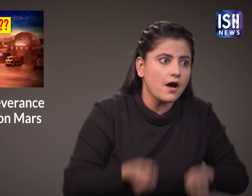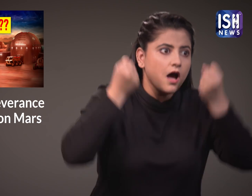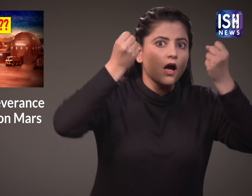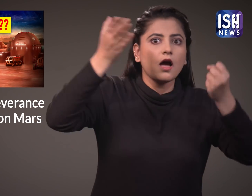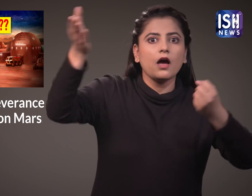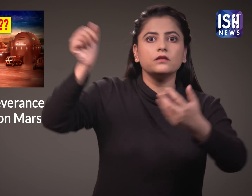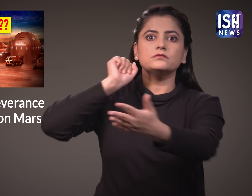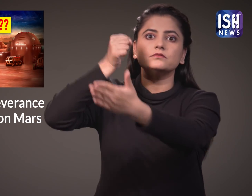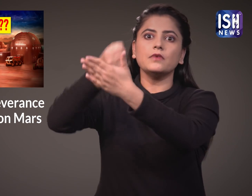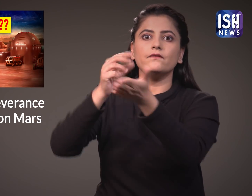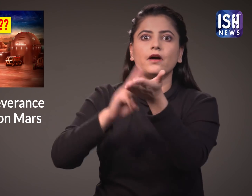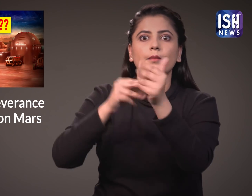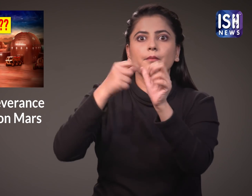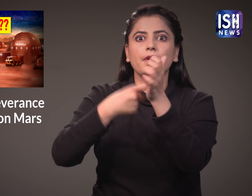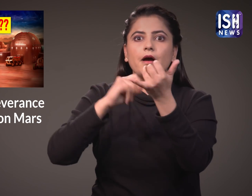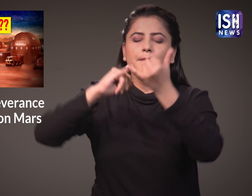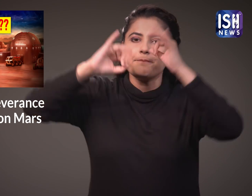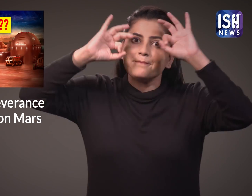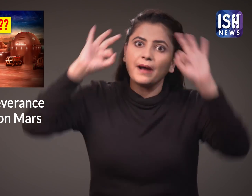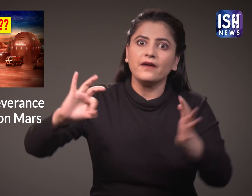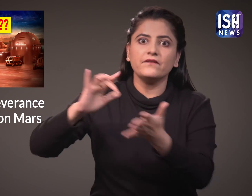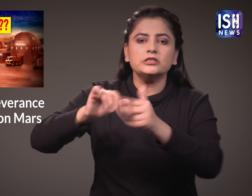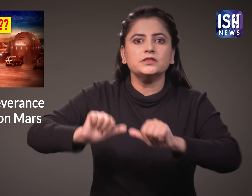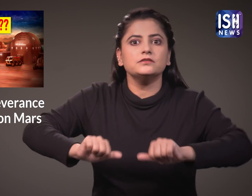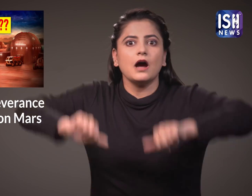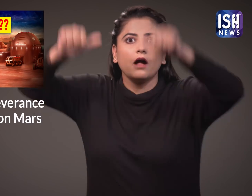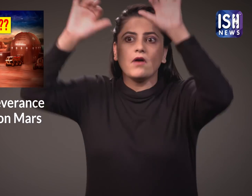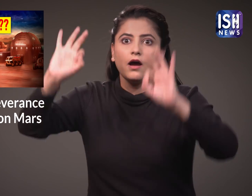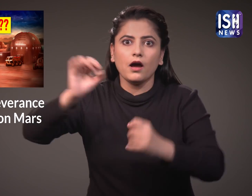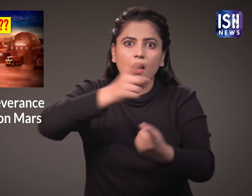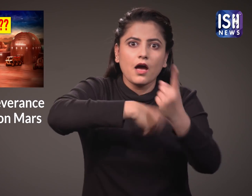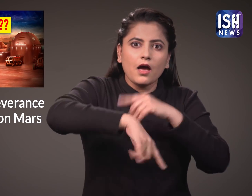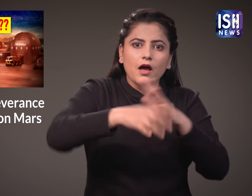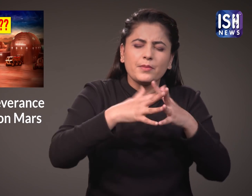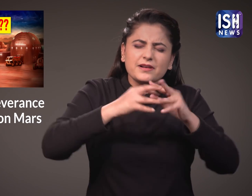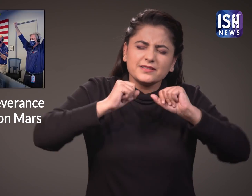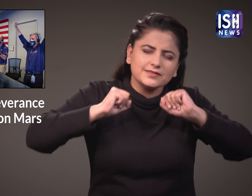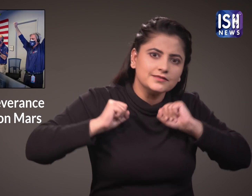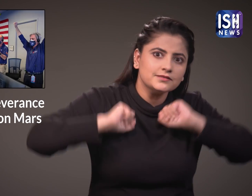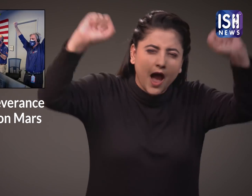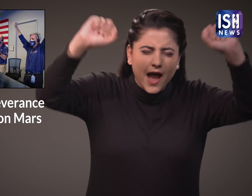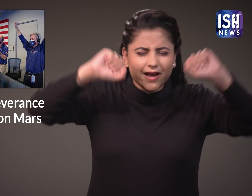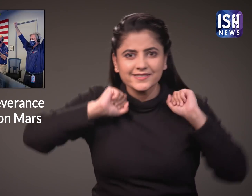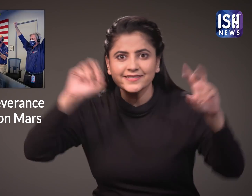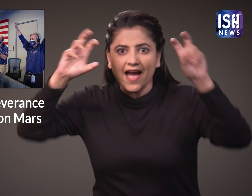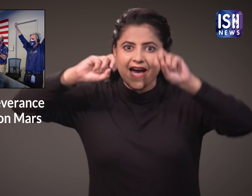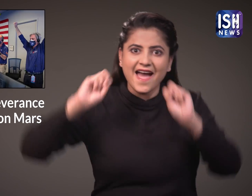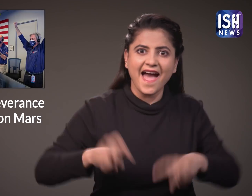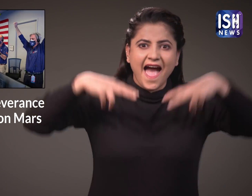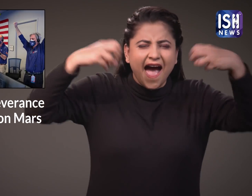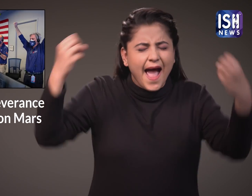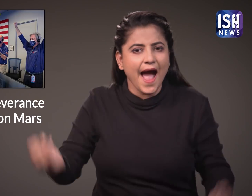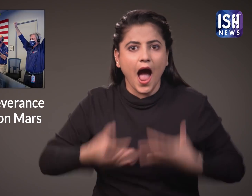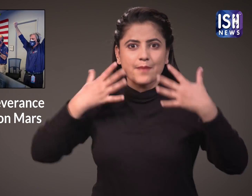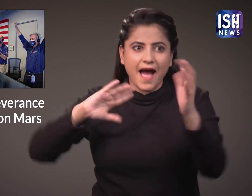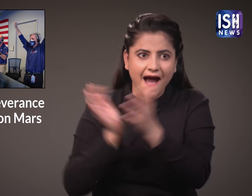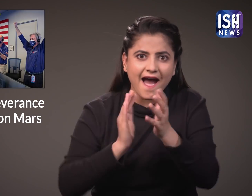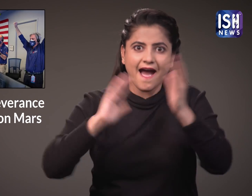This is why it took long for America to realise the rover had landed safely. Upon receiving information, people at